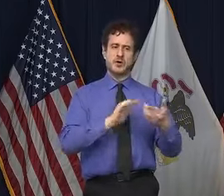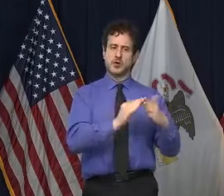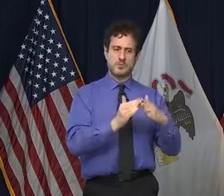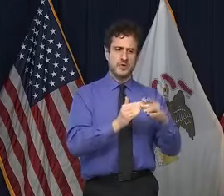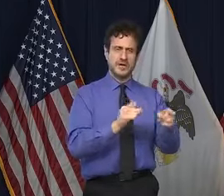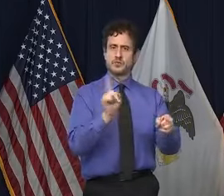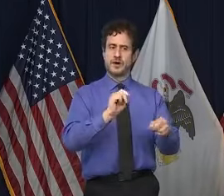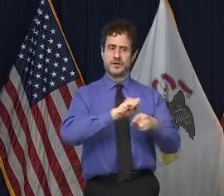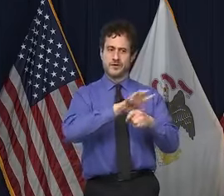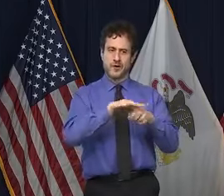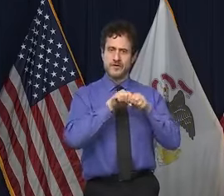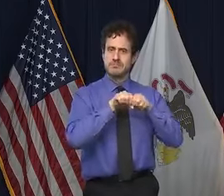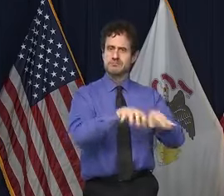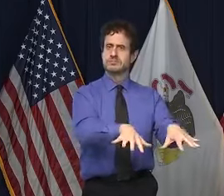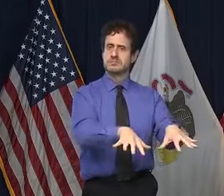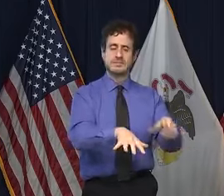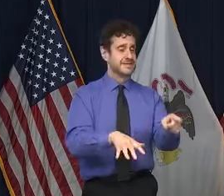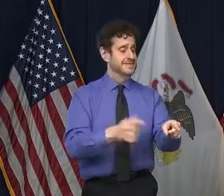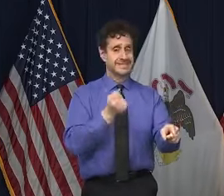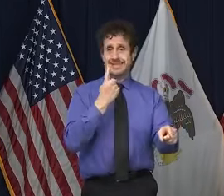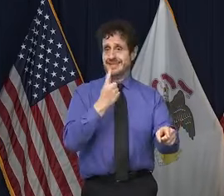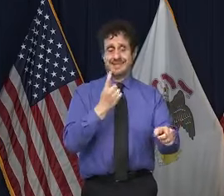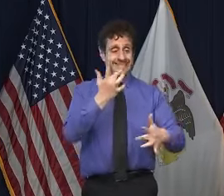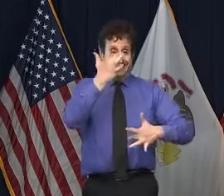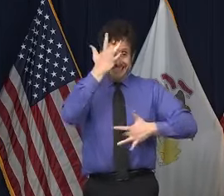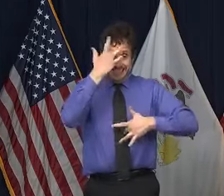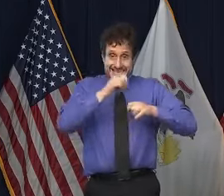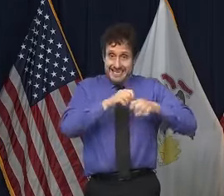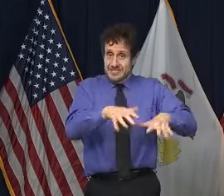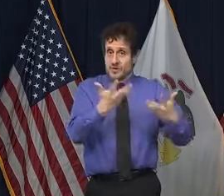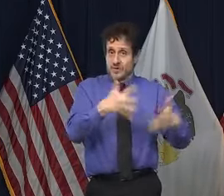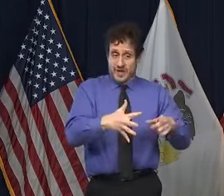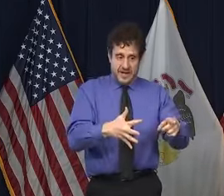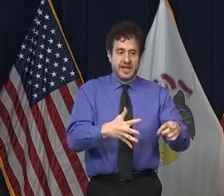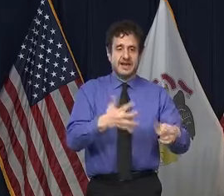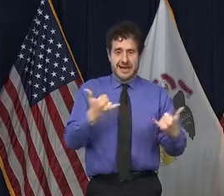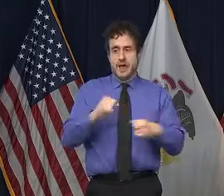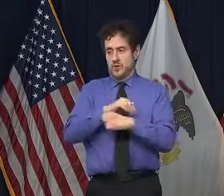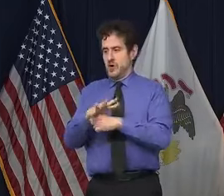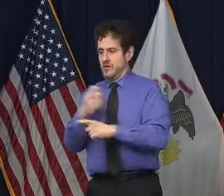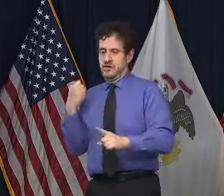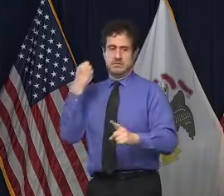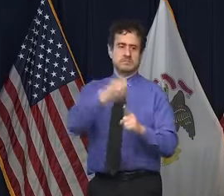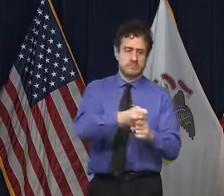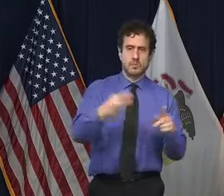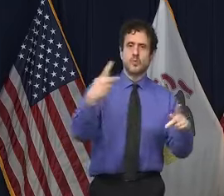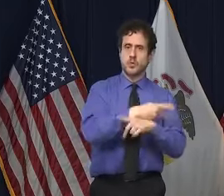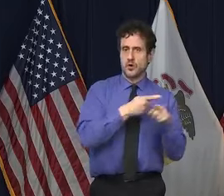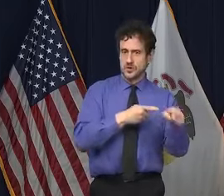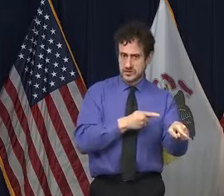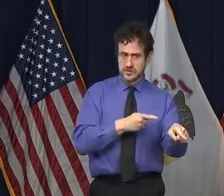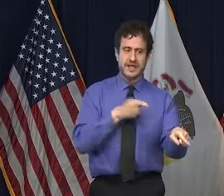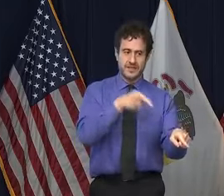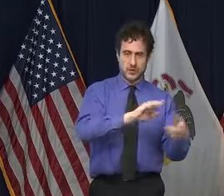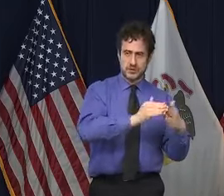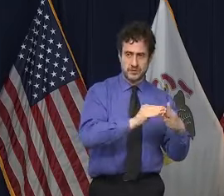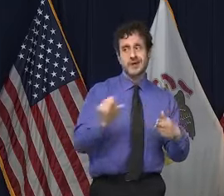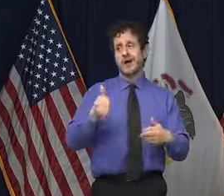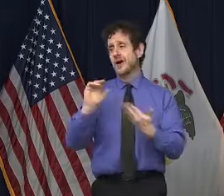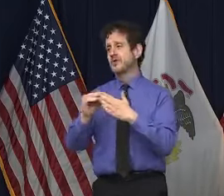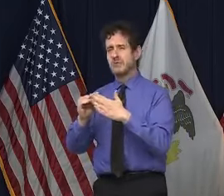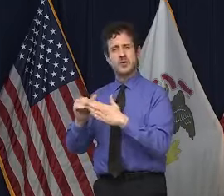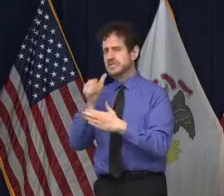prevalence of disease just in general or the failure of healthcare in those communities, and so those are all part of the